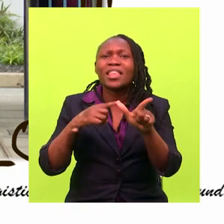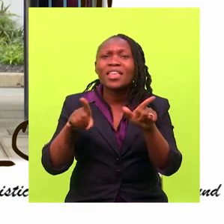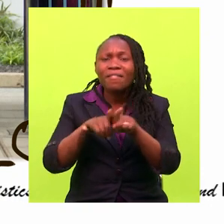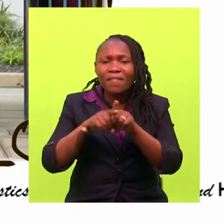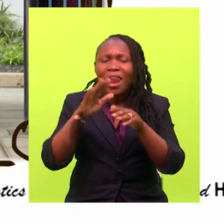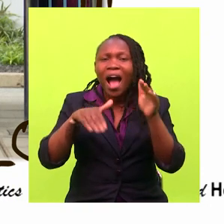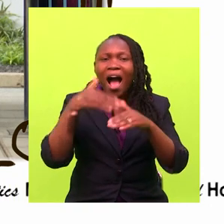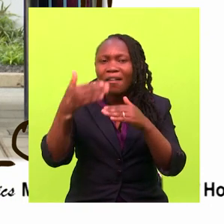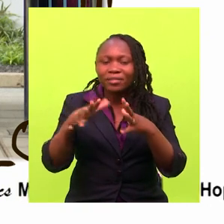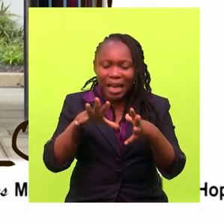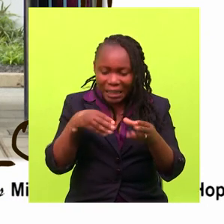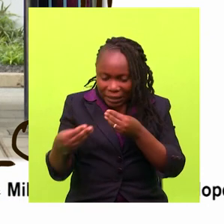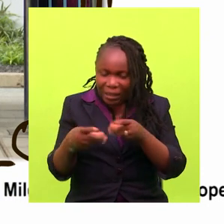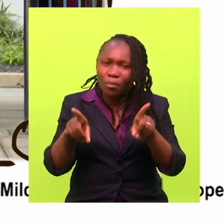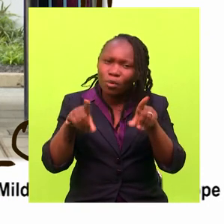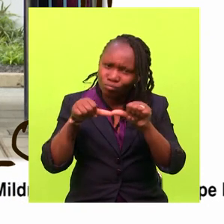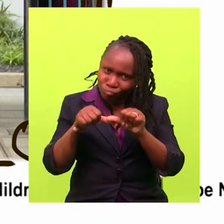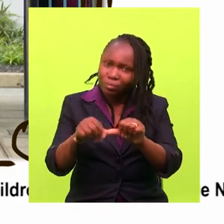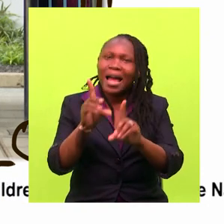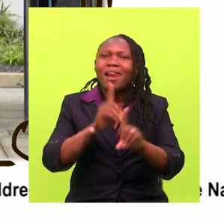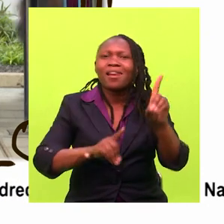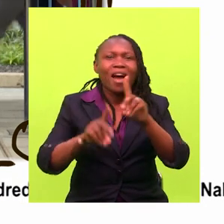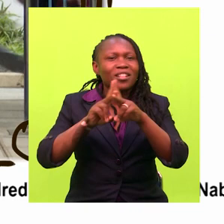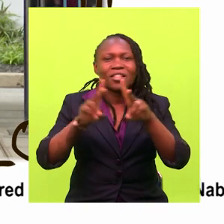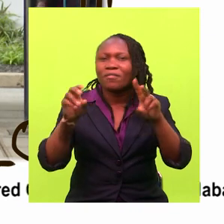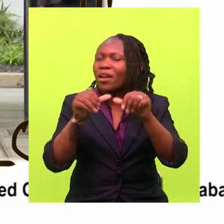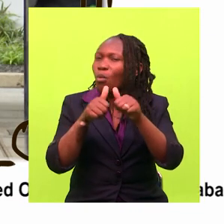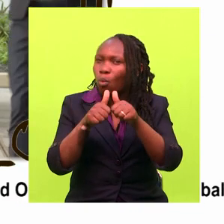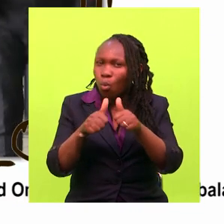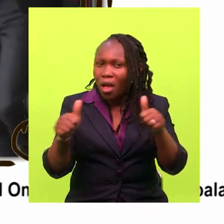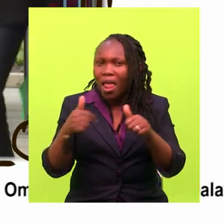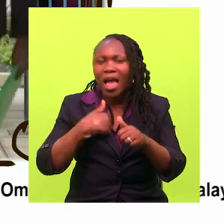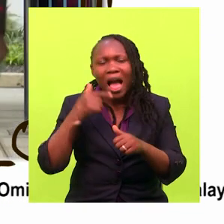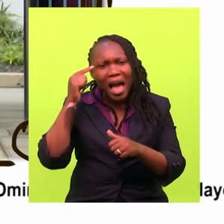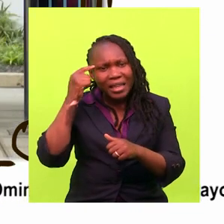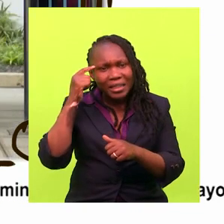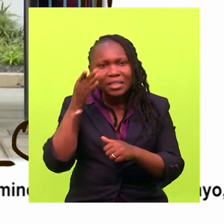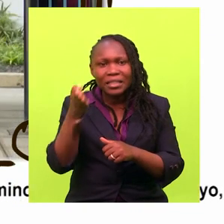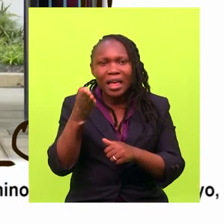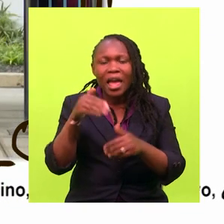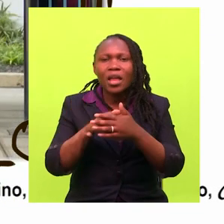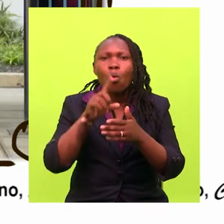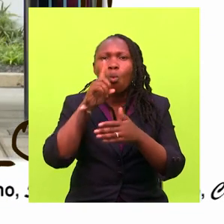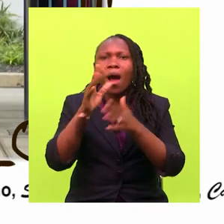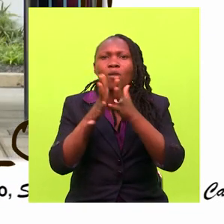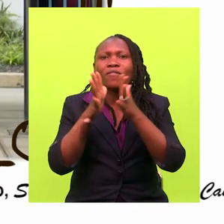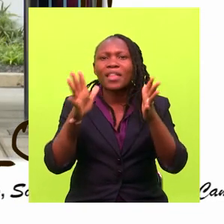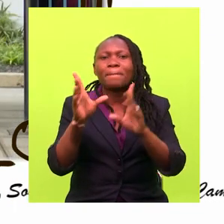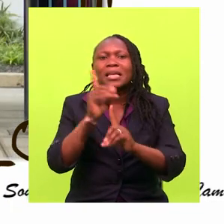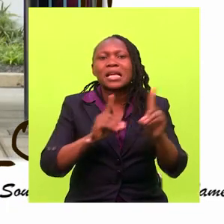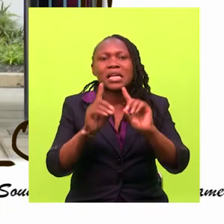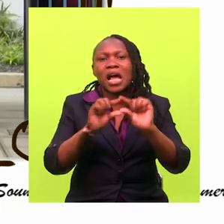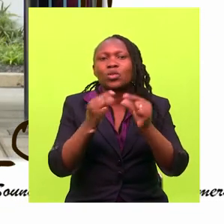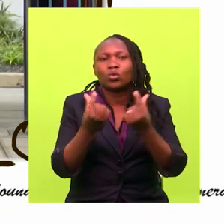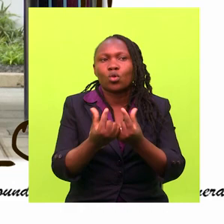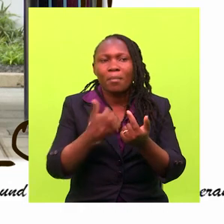And even after paralysis she is still a dancer and she dances quite well. She is I think in one of the biggest dance groups in